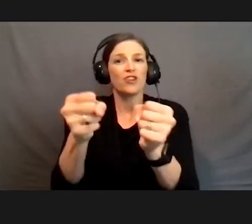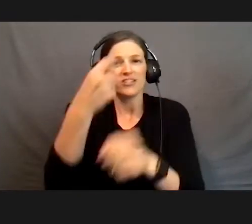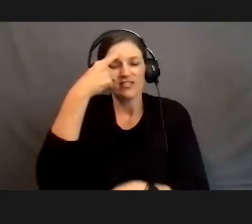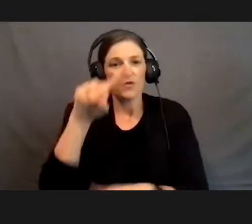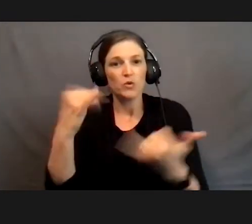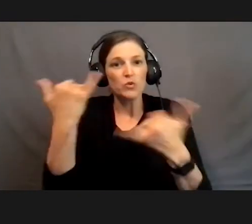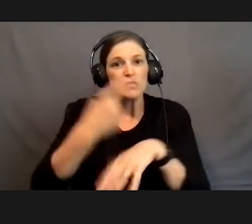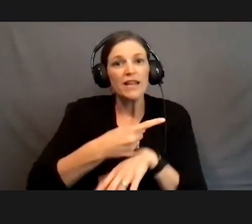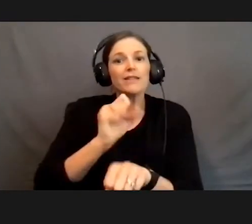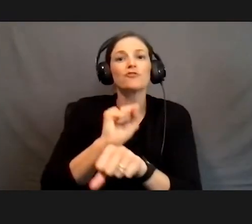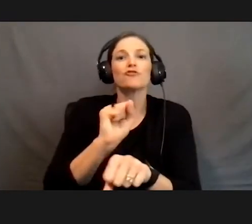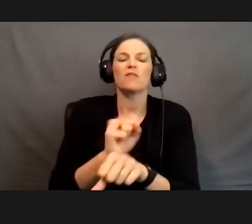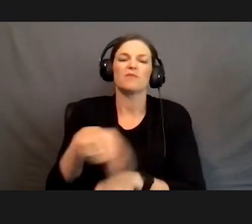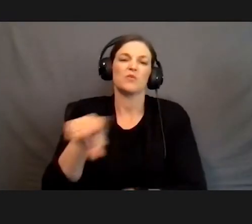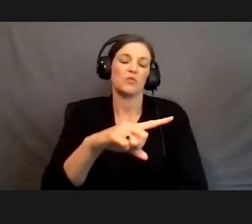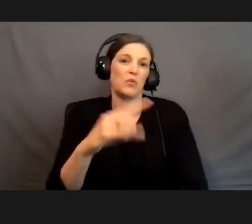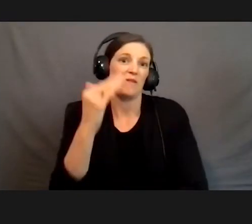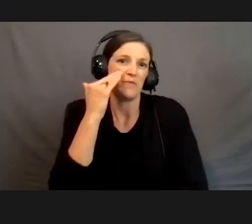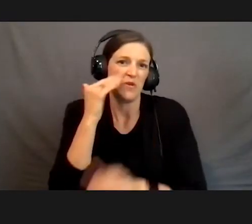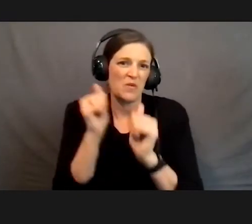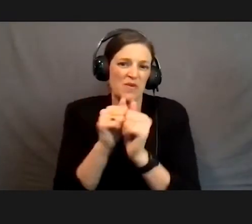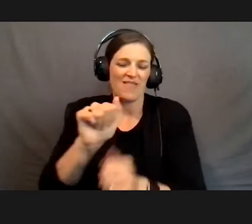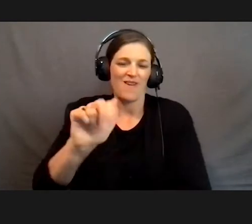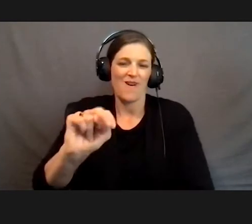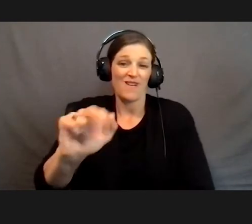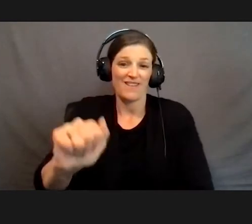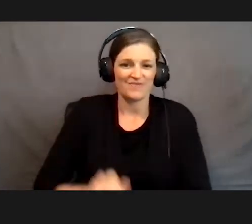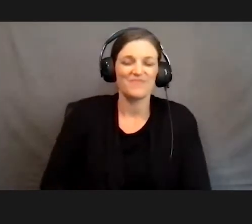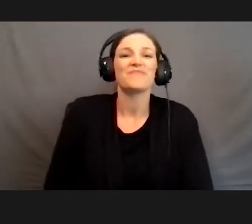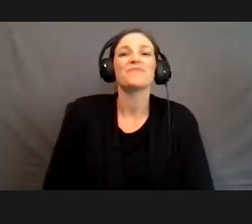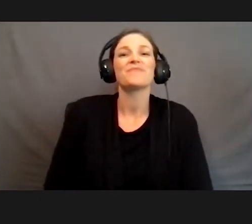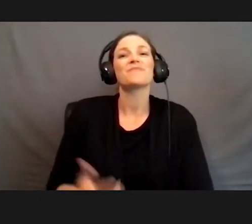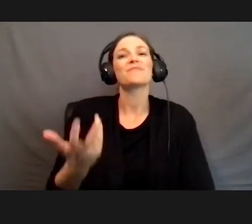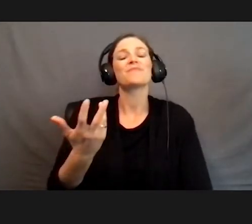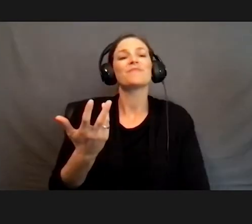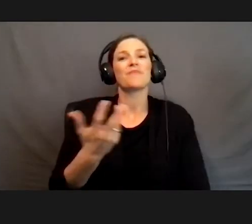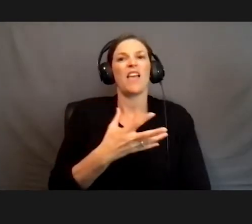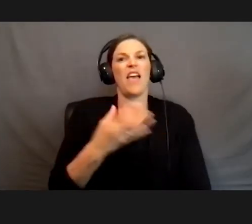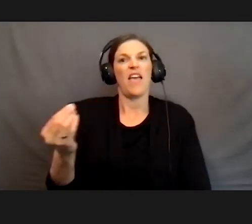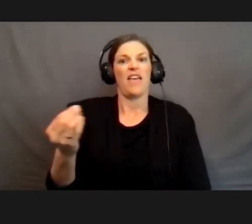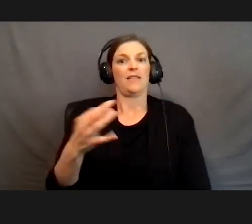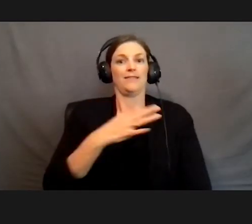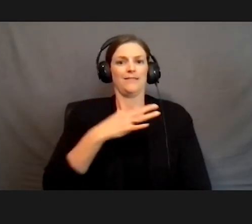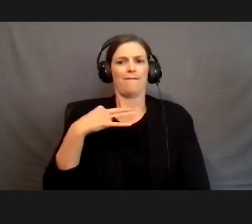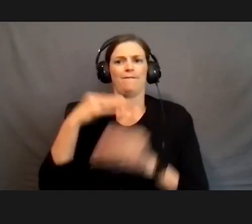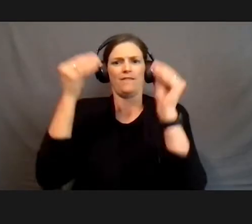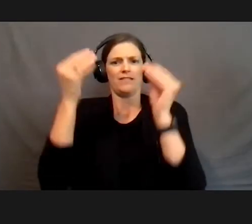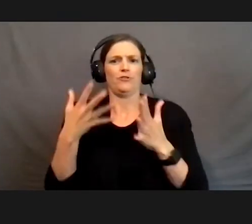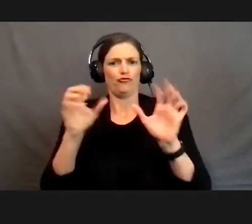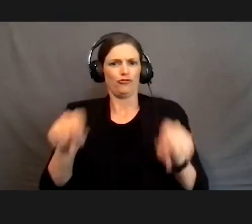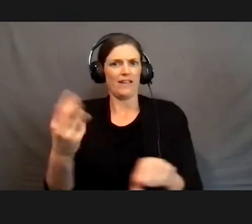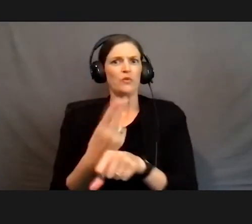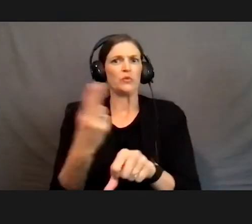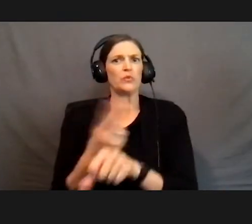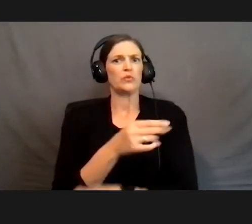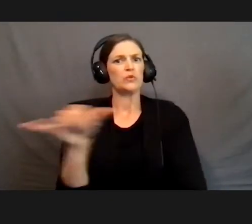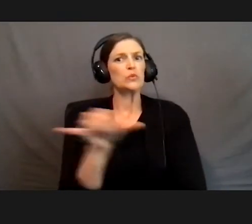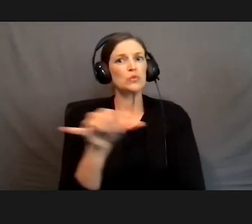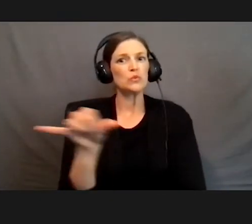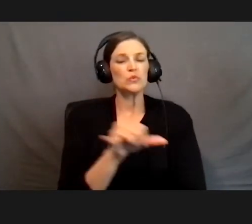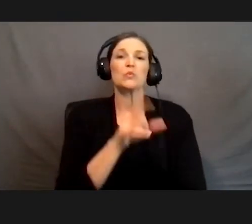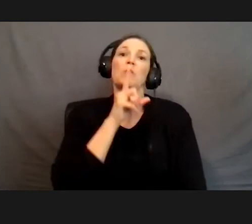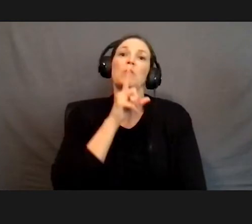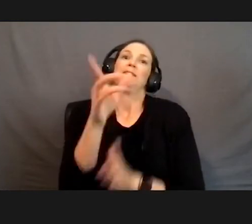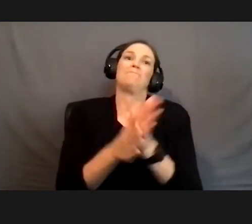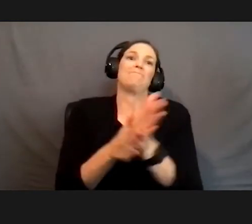jobs, which you're very familiar with Anna, and that even faculty and staff can use this. So we're very passionate